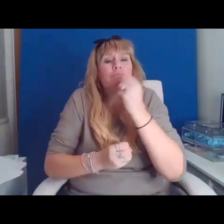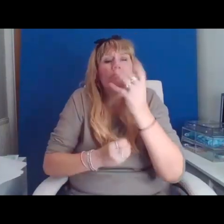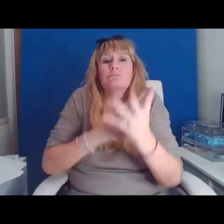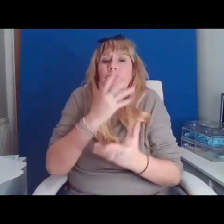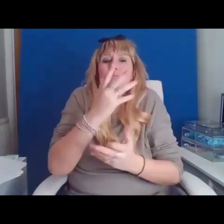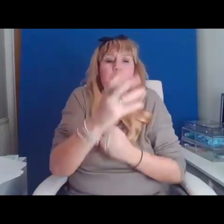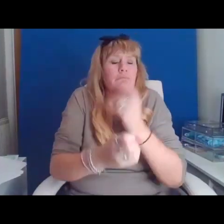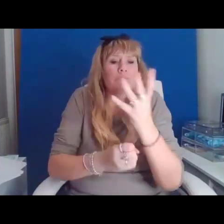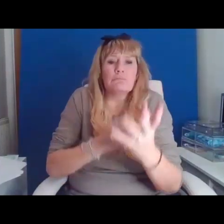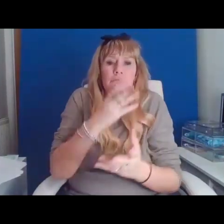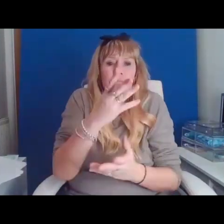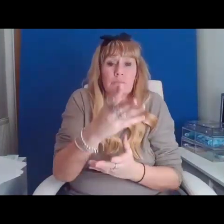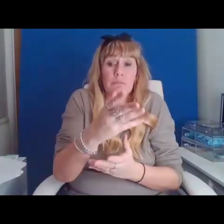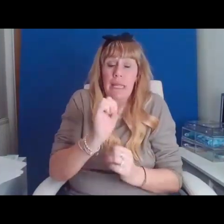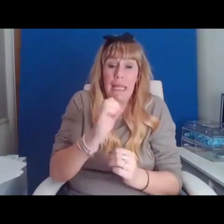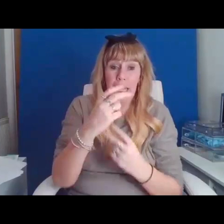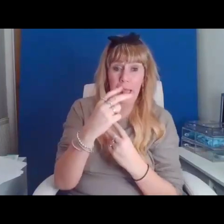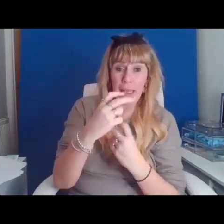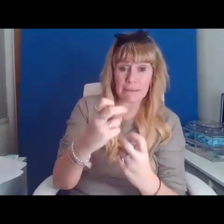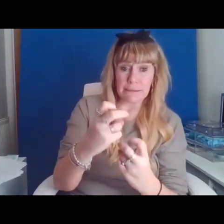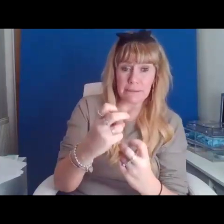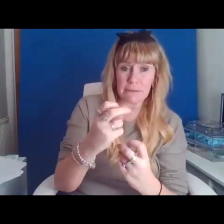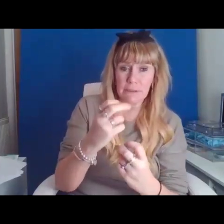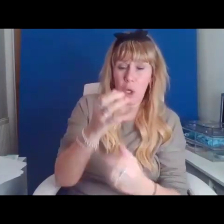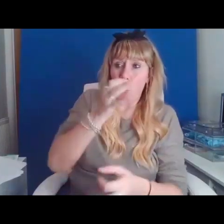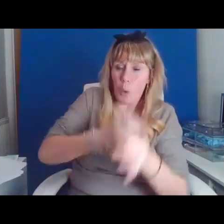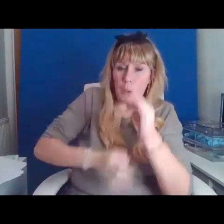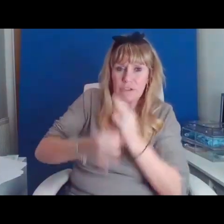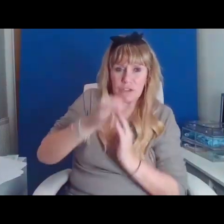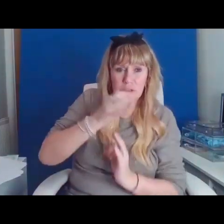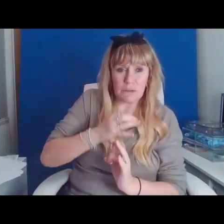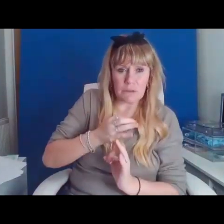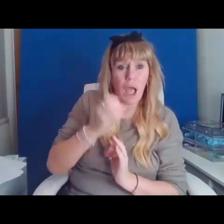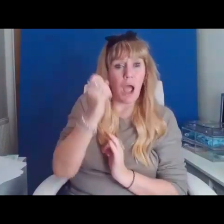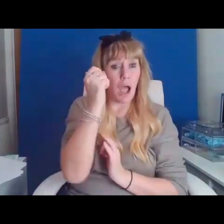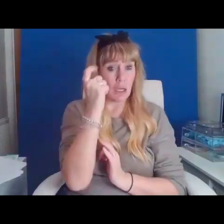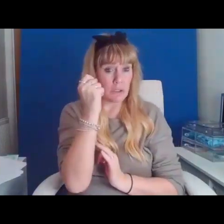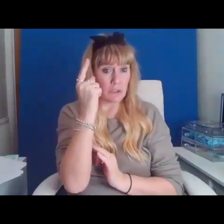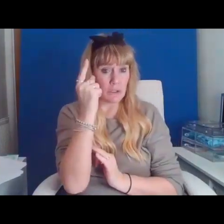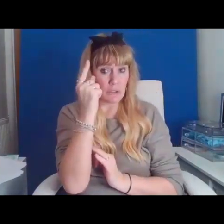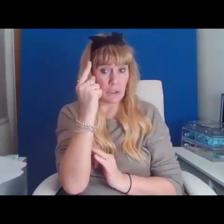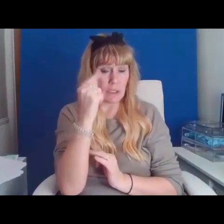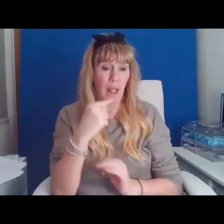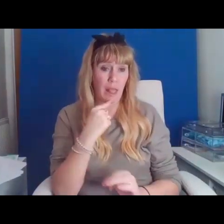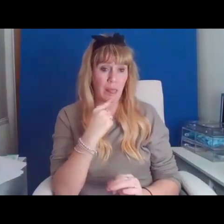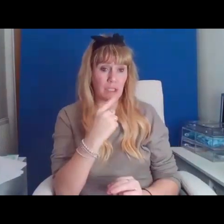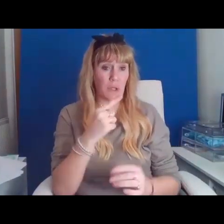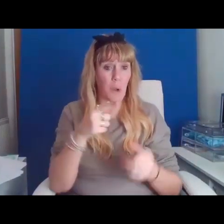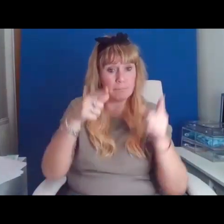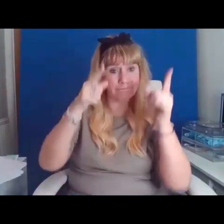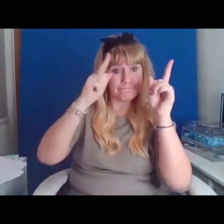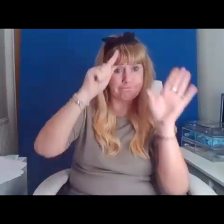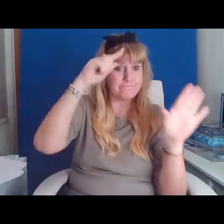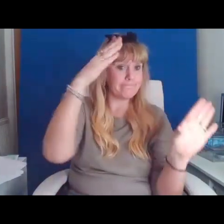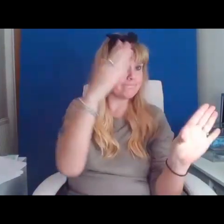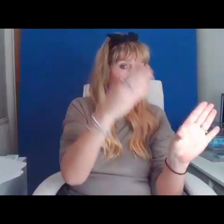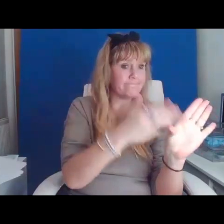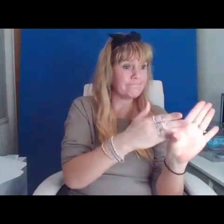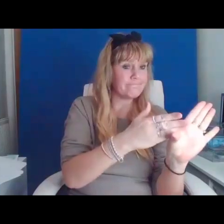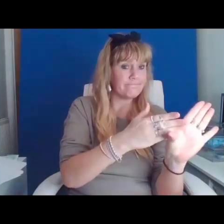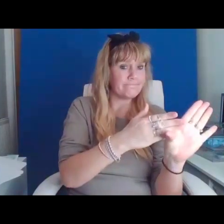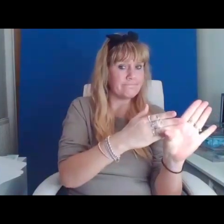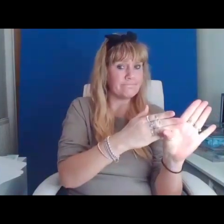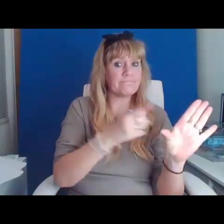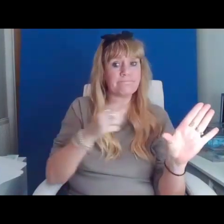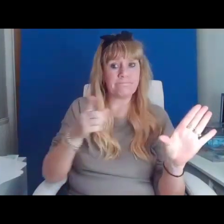questioned, understood, then told the head pedoc. Solastalgia put me